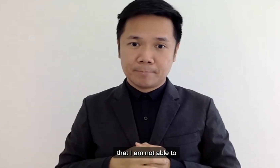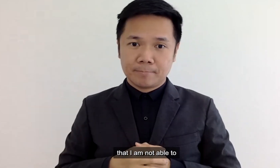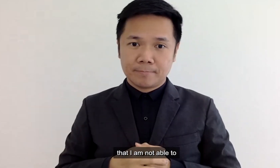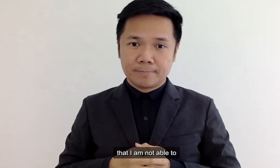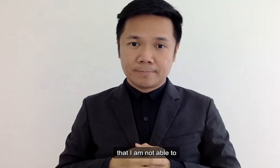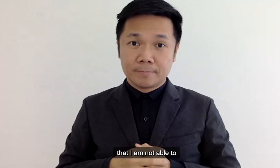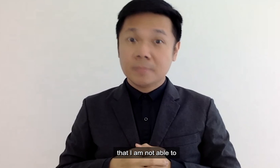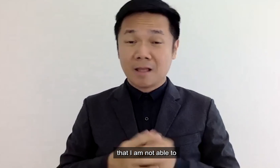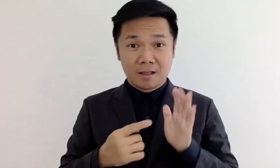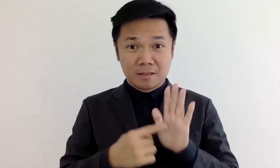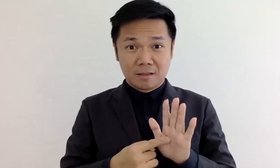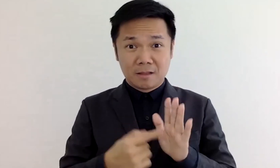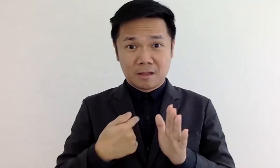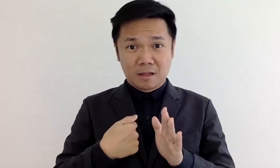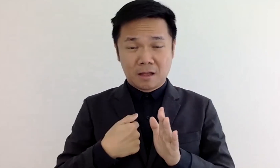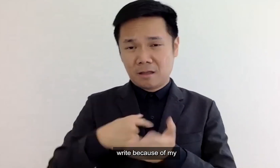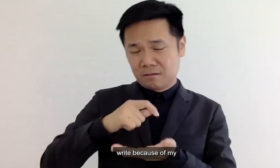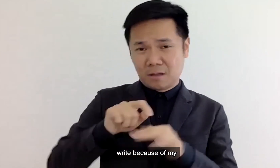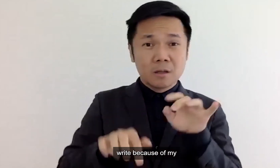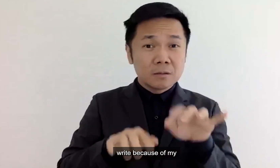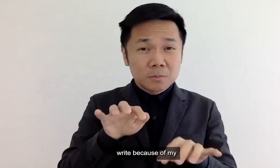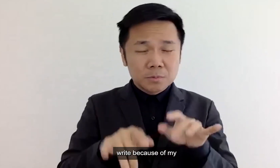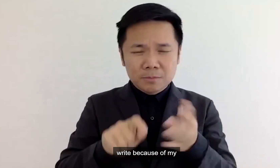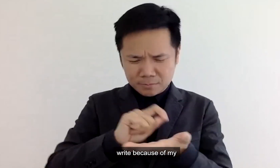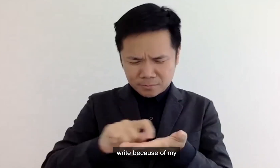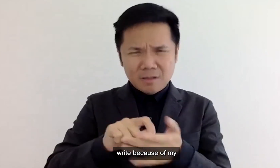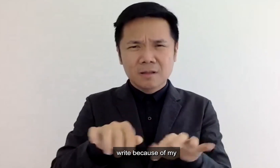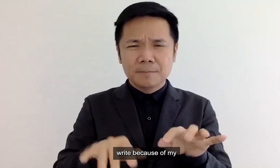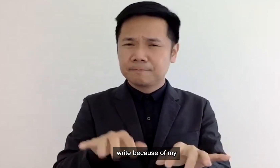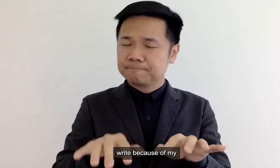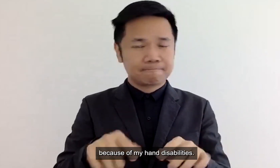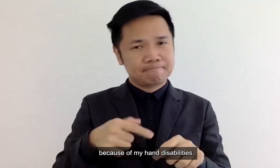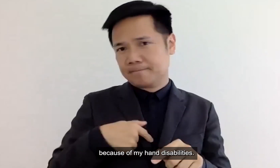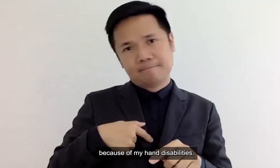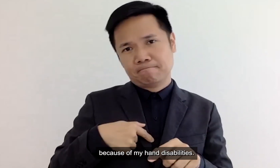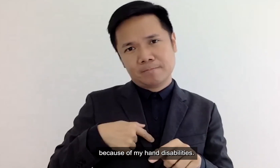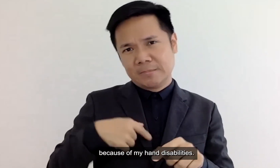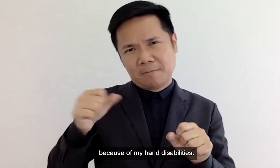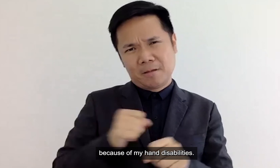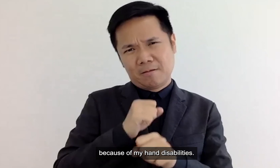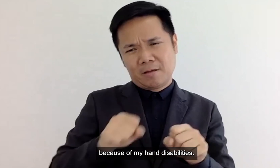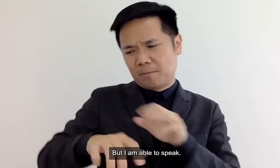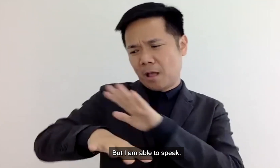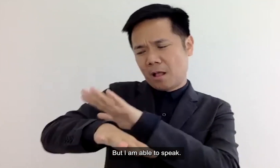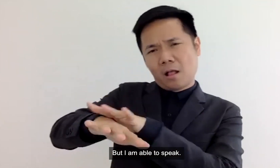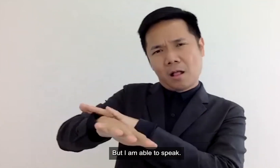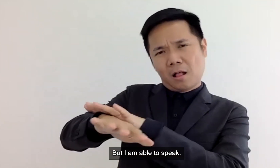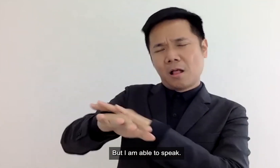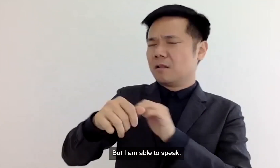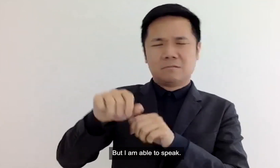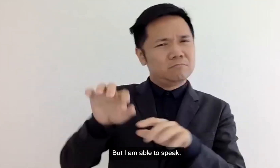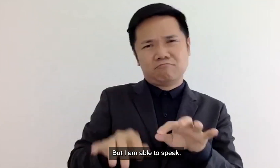not able to write right because of my um because of my hand disabilities but